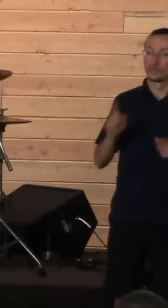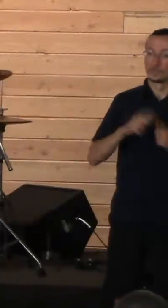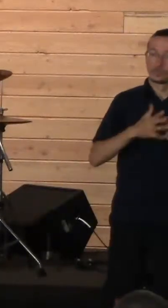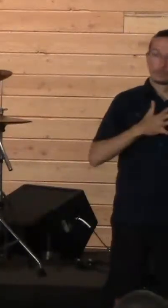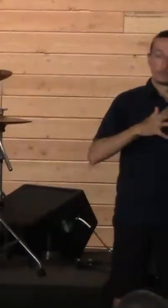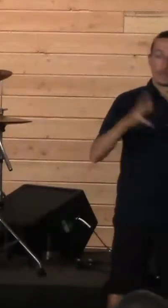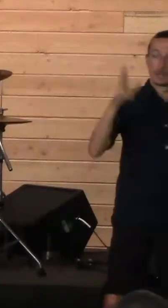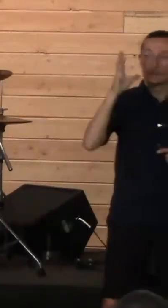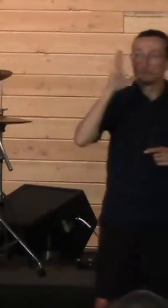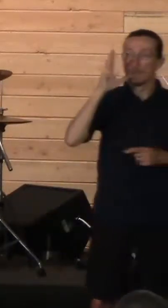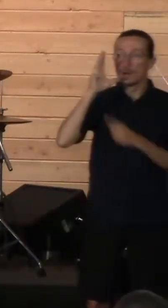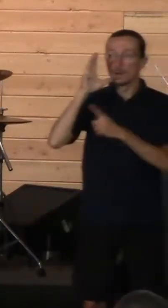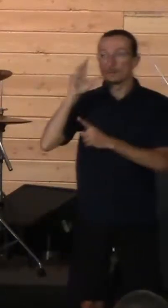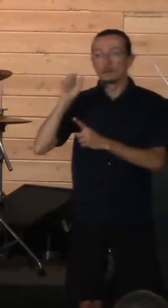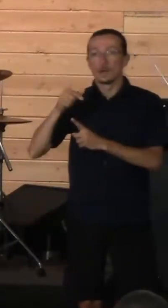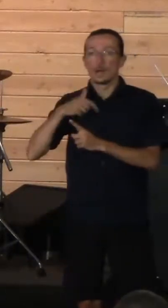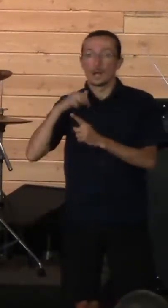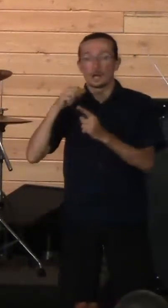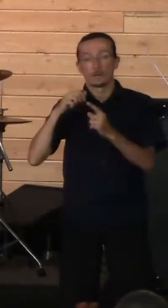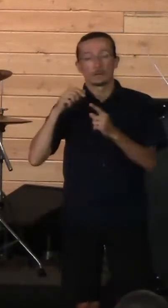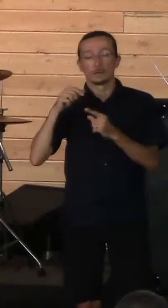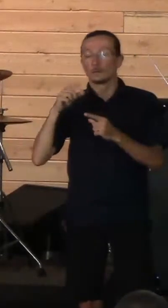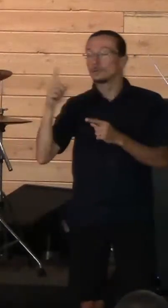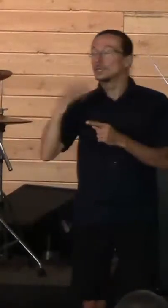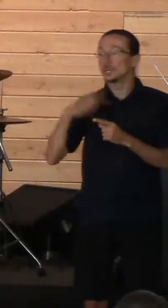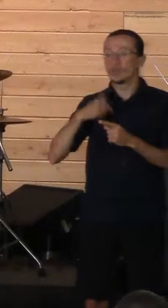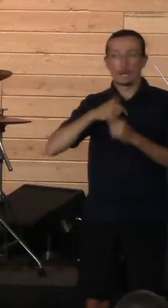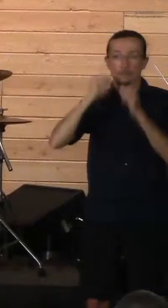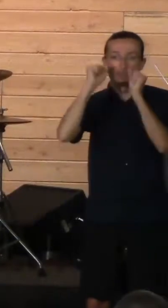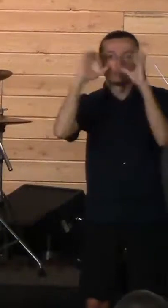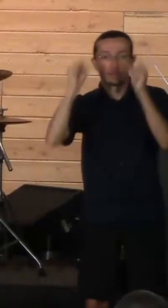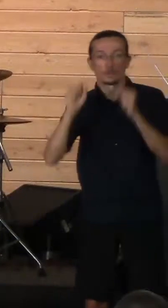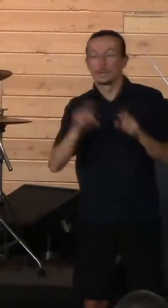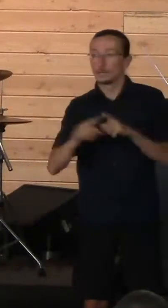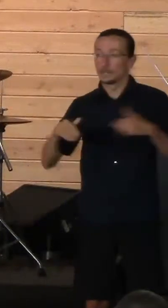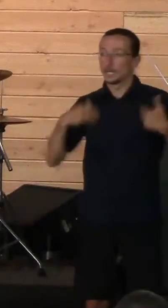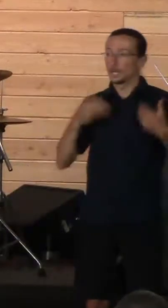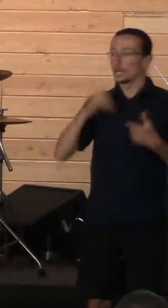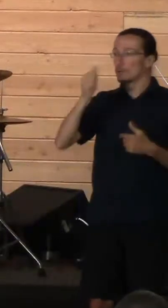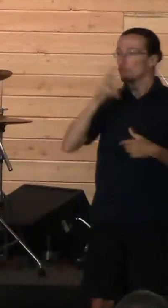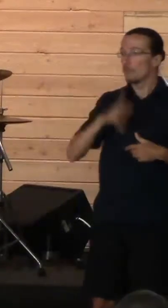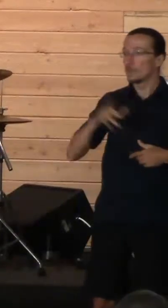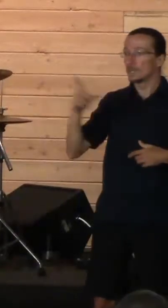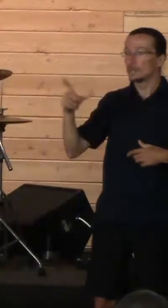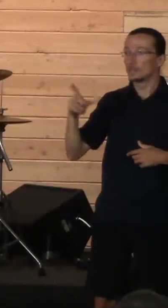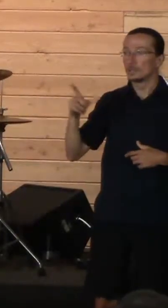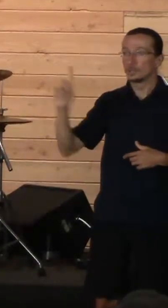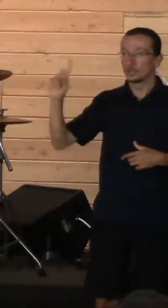was a miracle. She was told as a young woman that she would never have children.